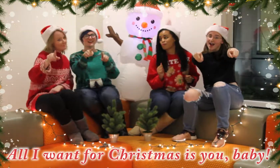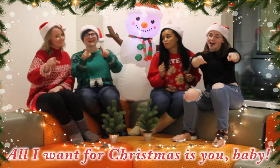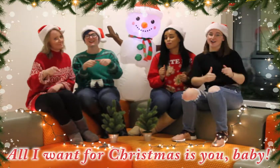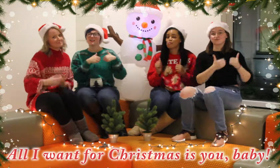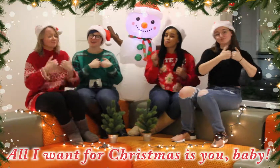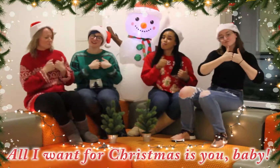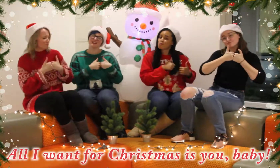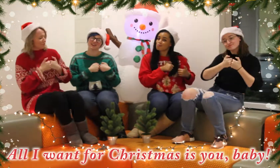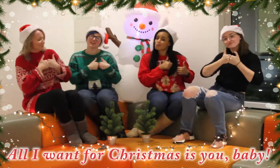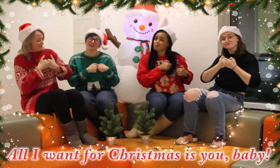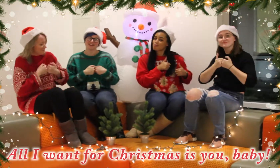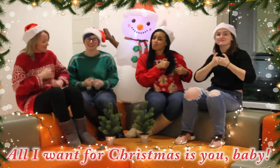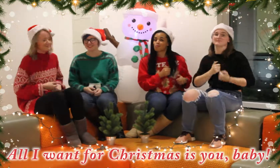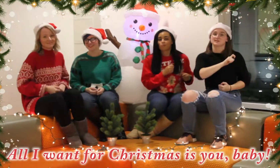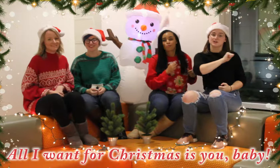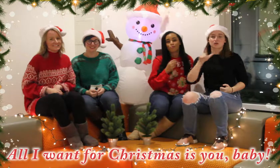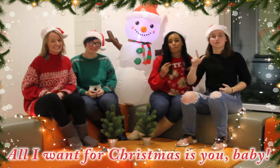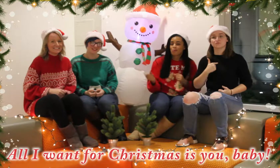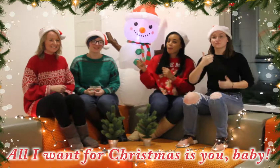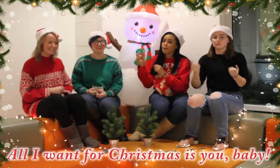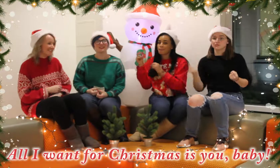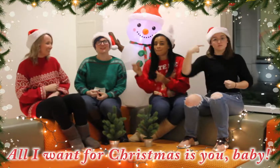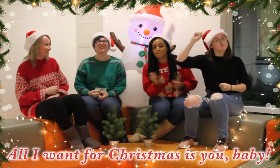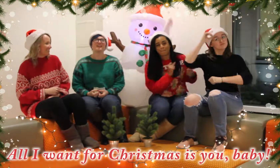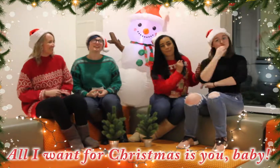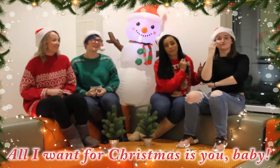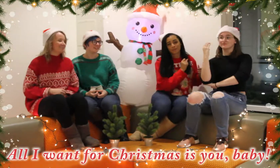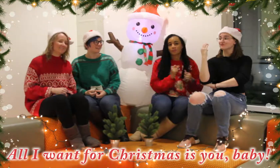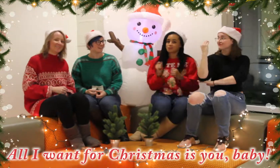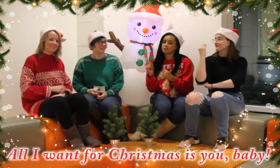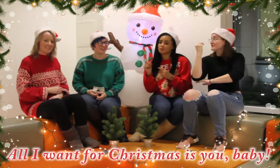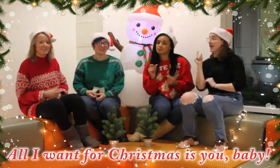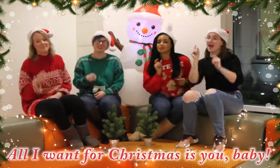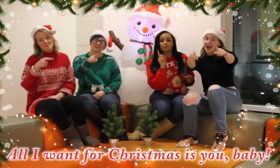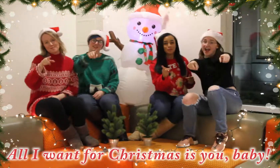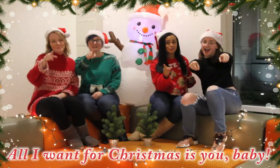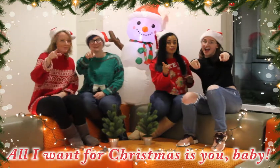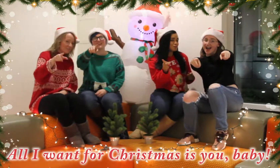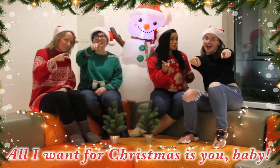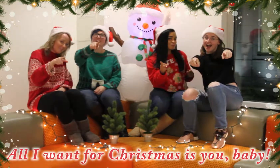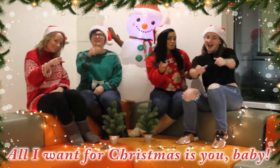Oh, All I want for Christmas is you Oh,